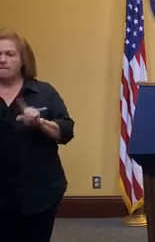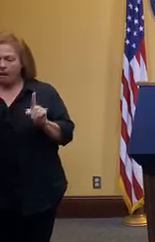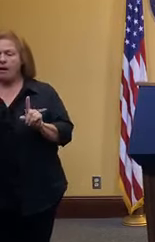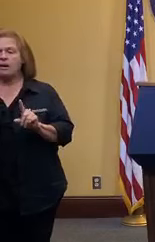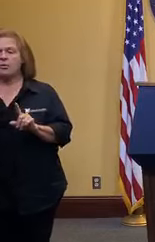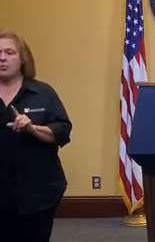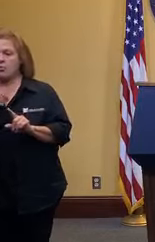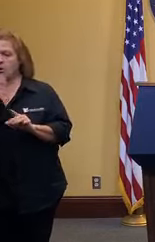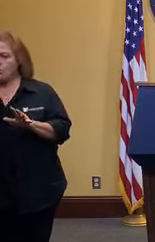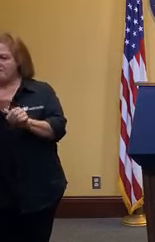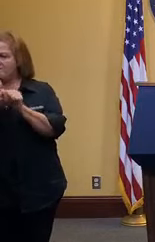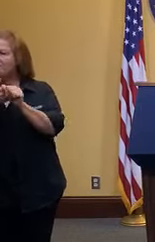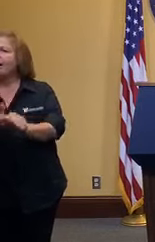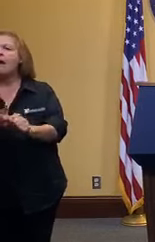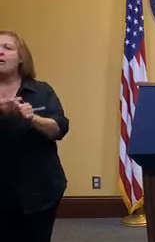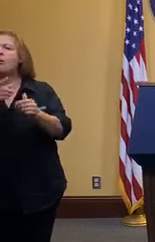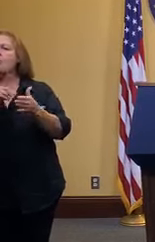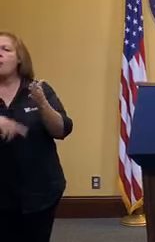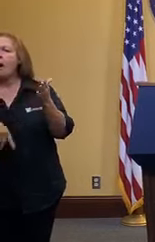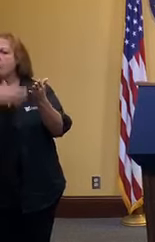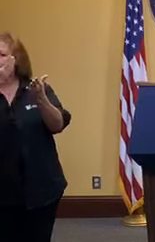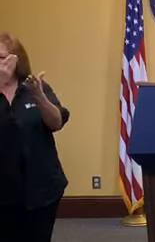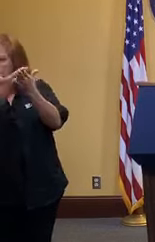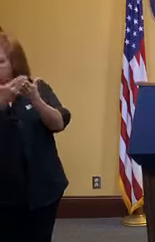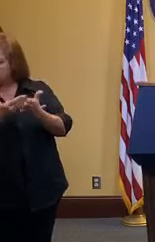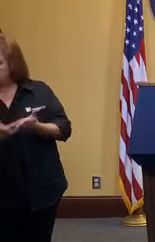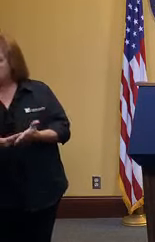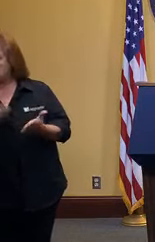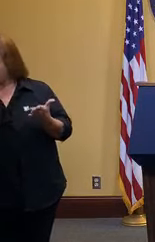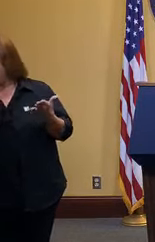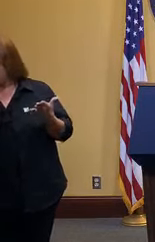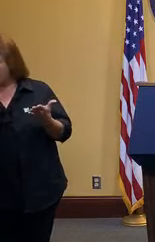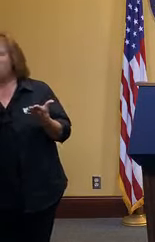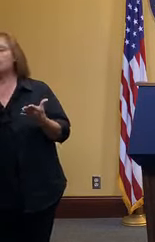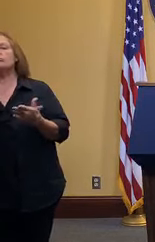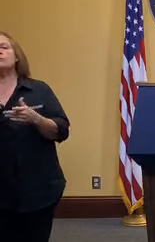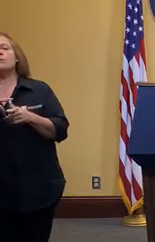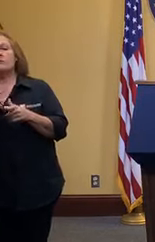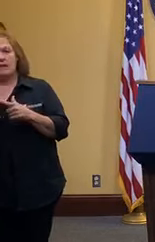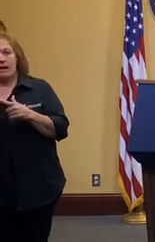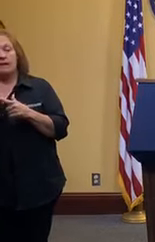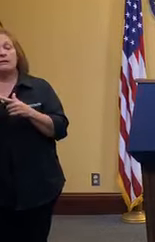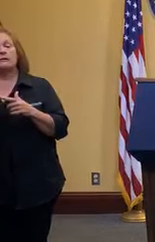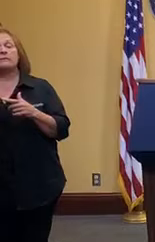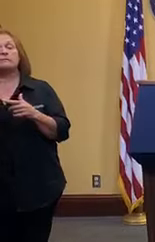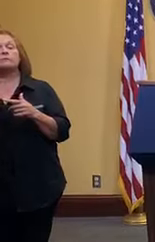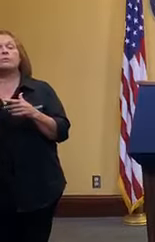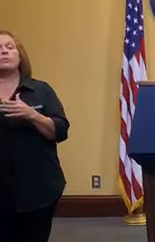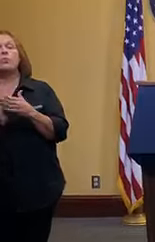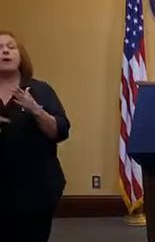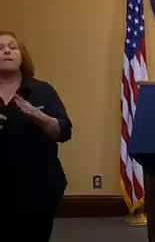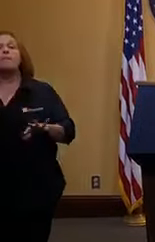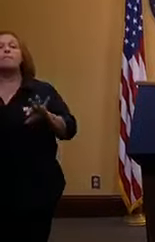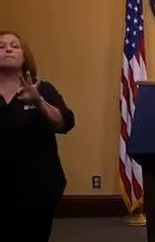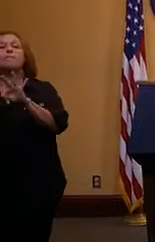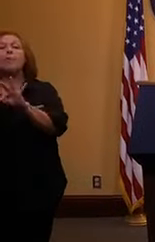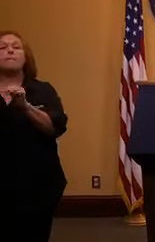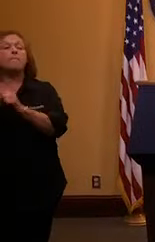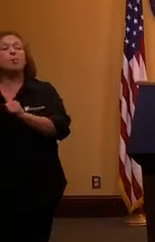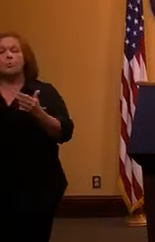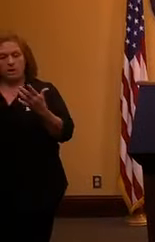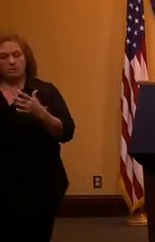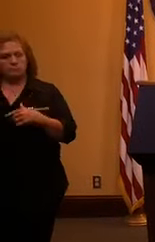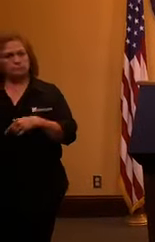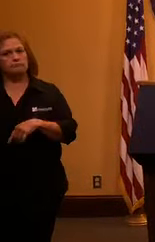drive where we go as a city and with the priority always being uh public health and public